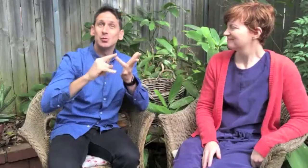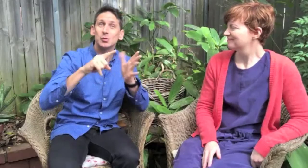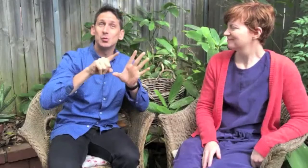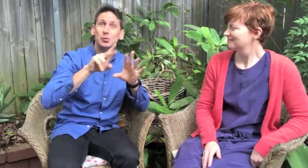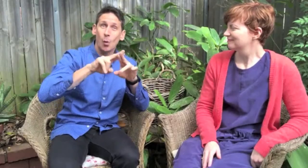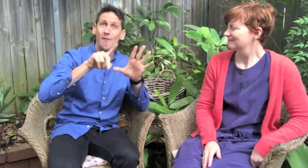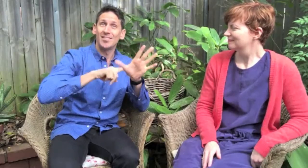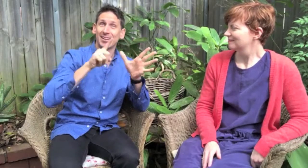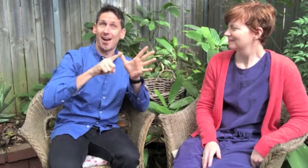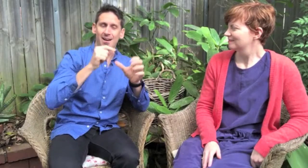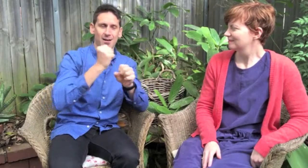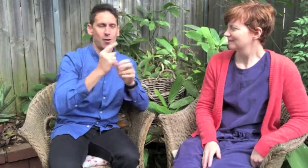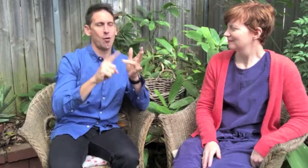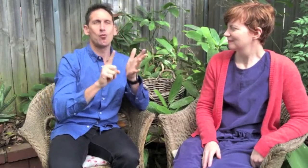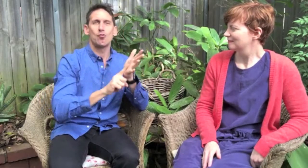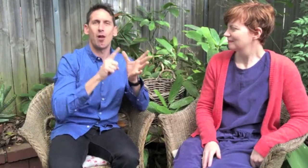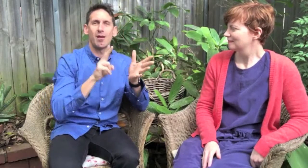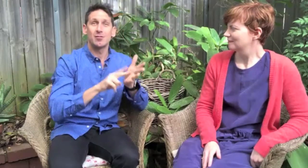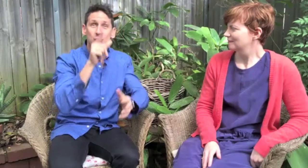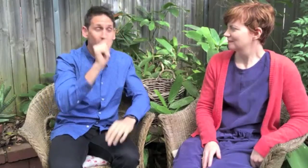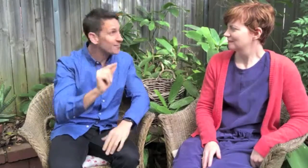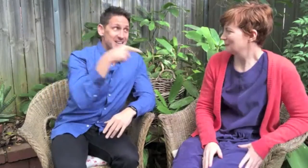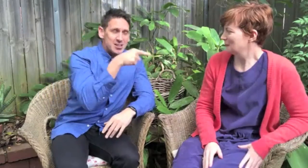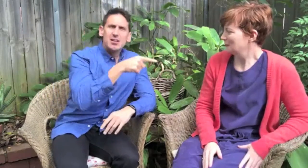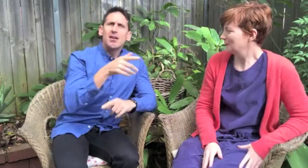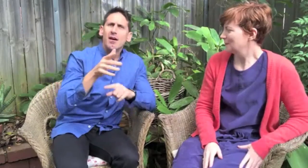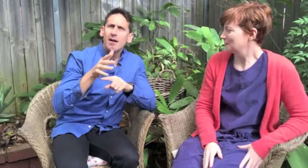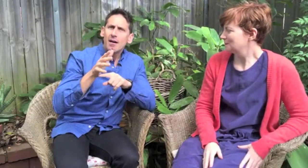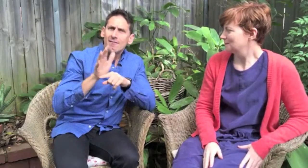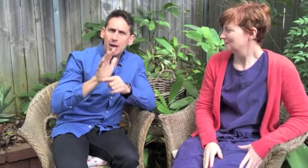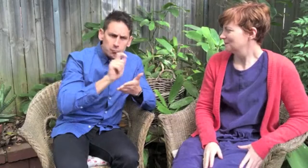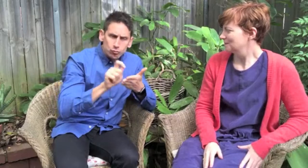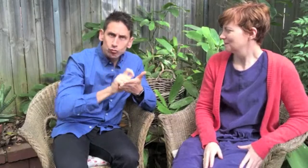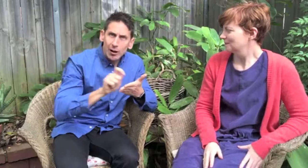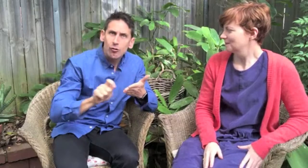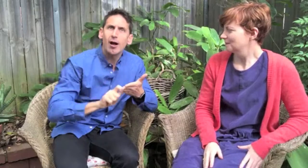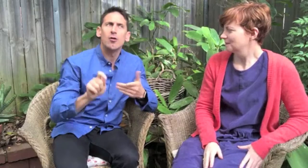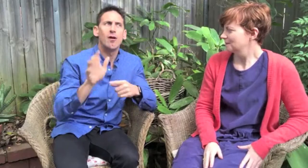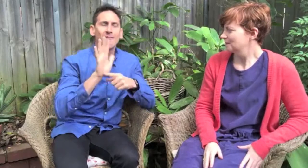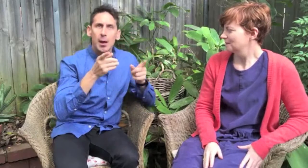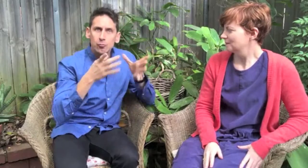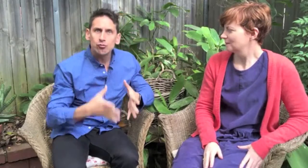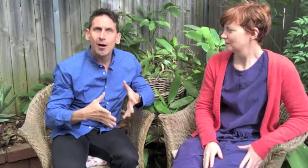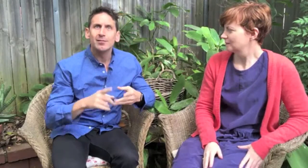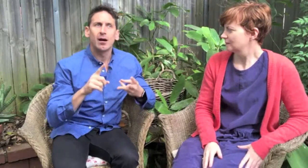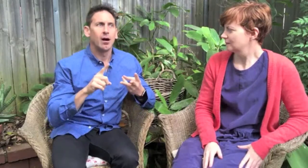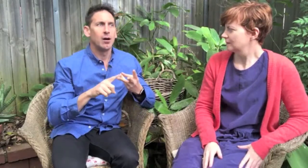I have Sophia Gollon with me and Sophia is a film writer, film director,